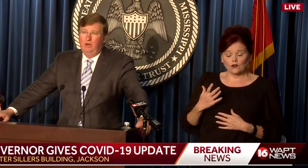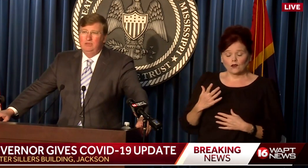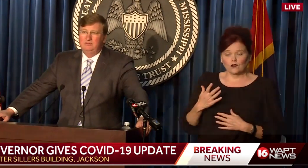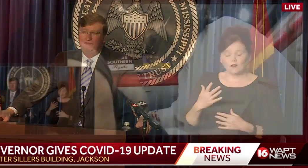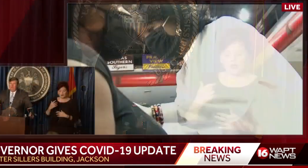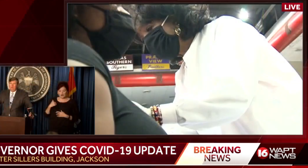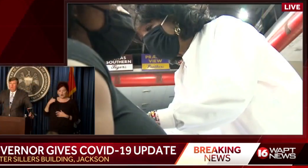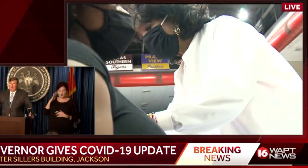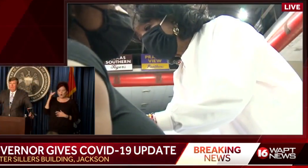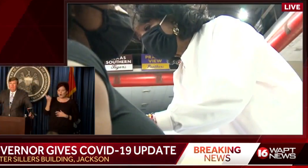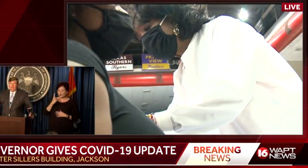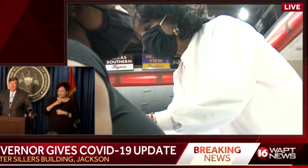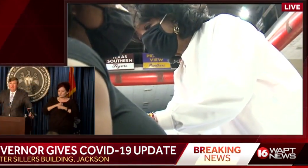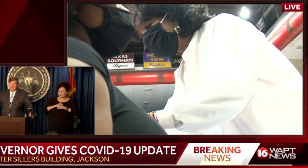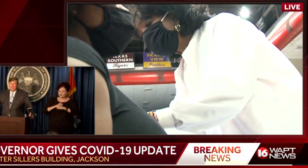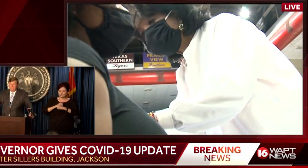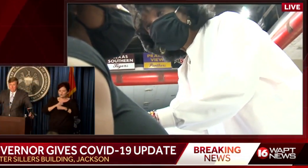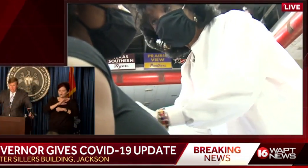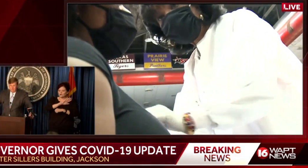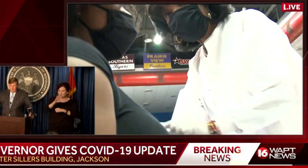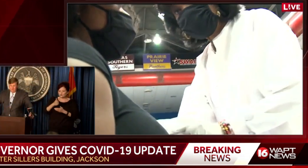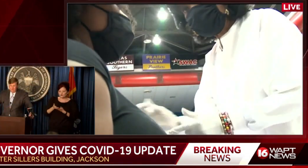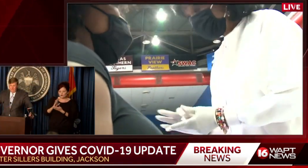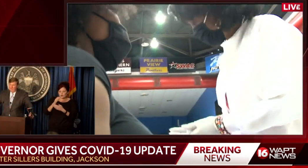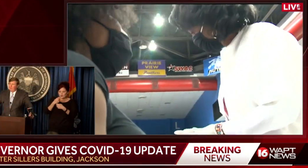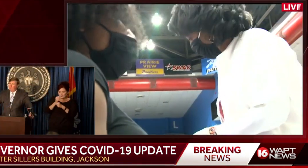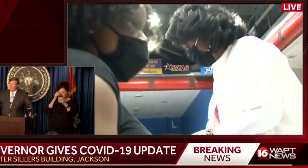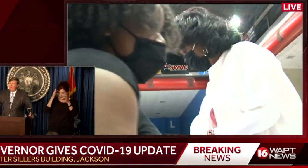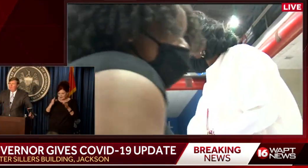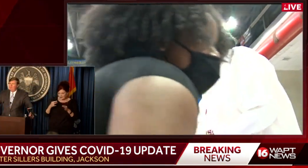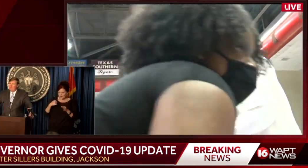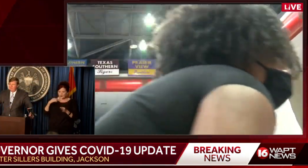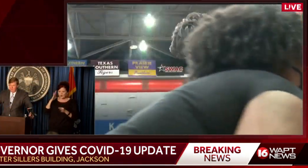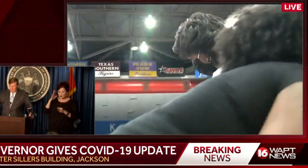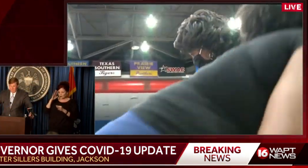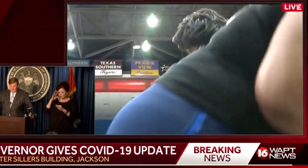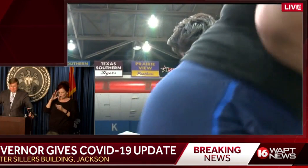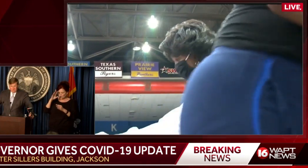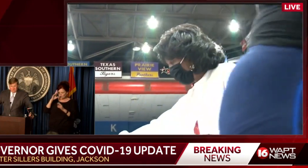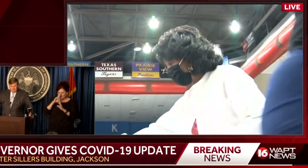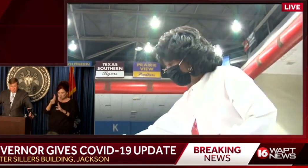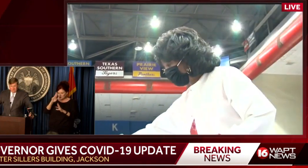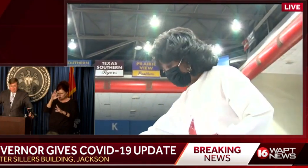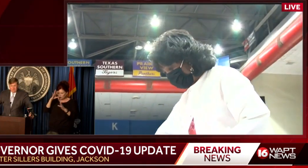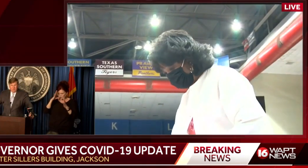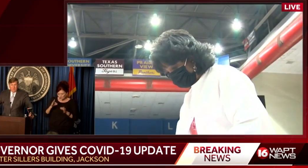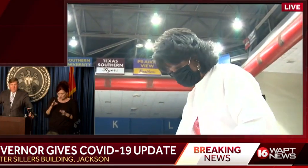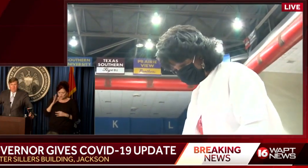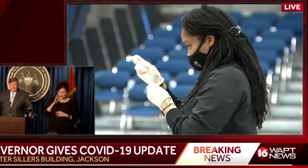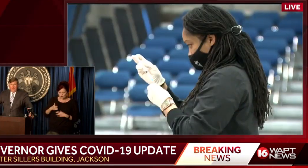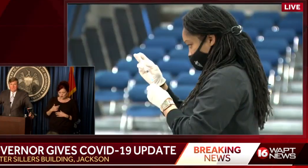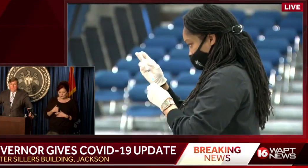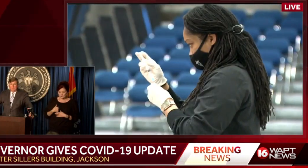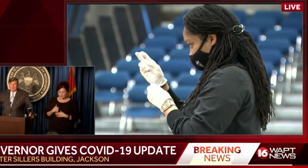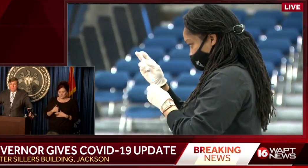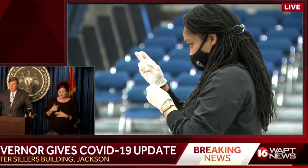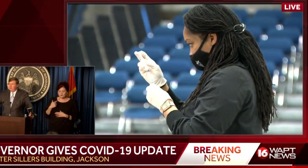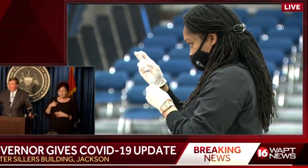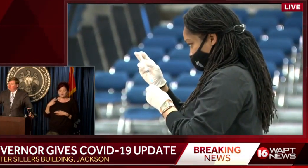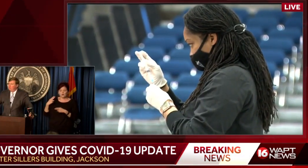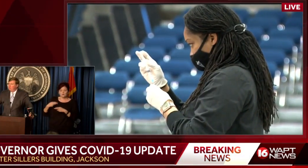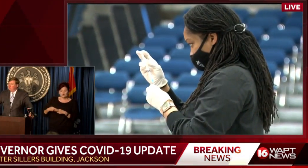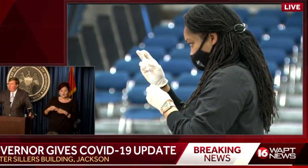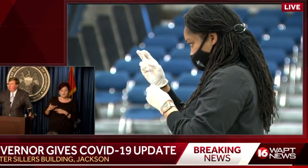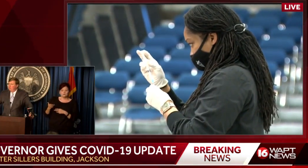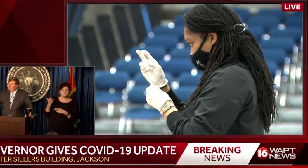I will always defend your right to make that decision, and I will respect your decision. As I mentioned